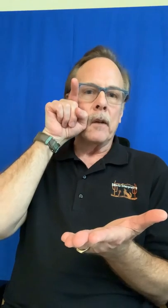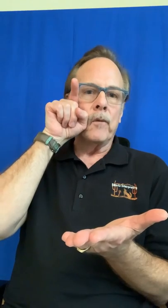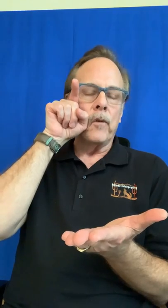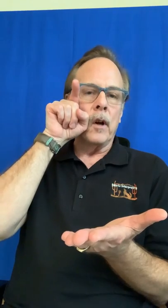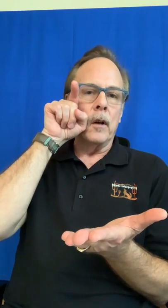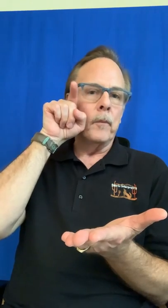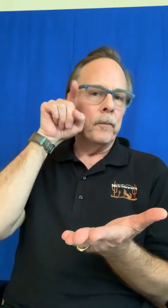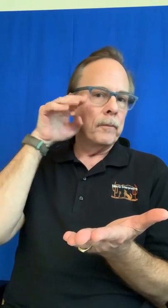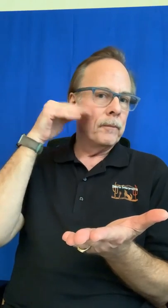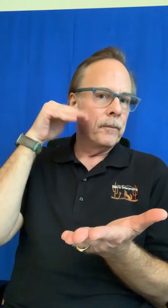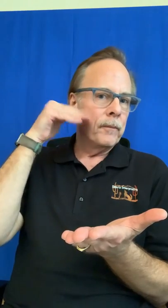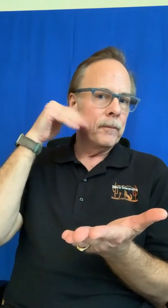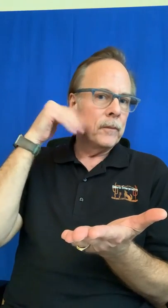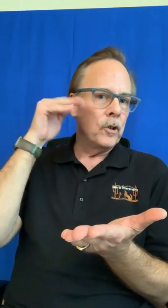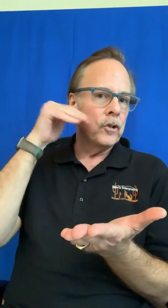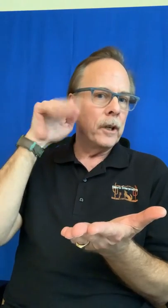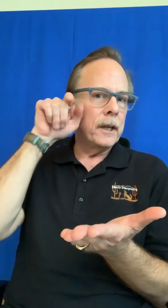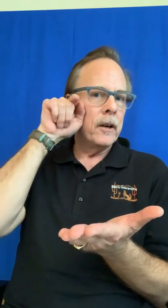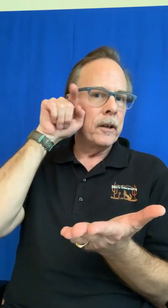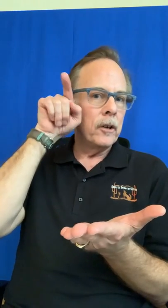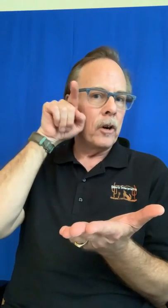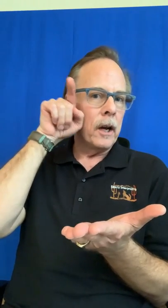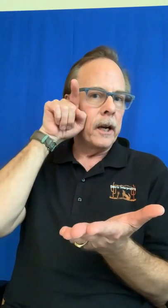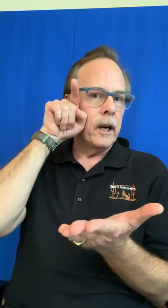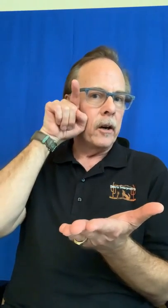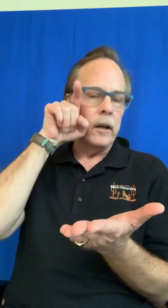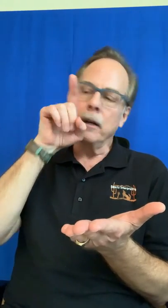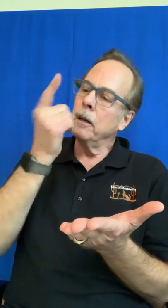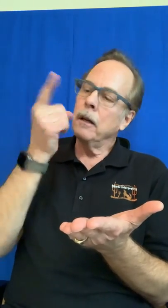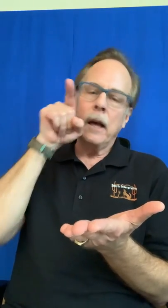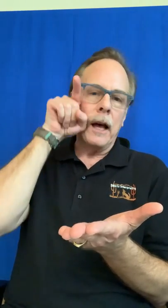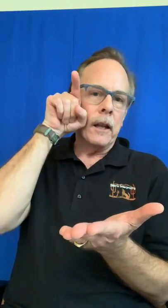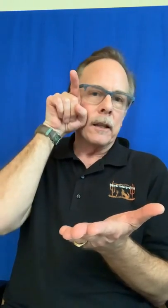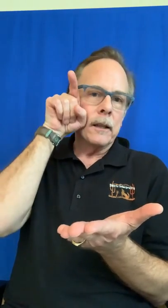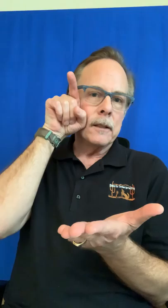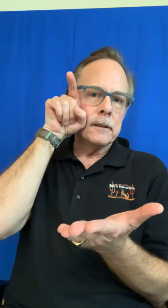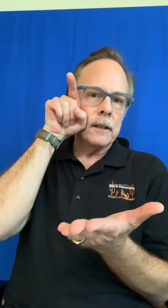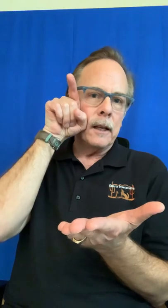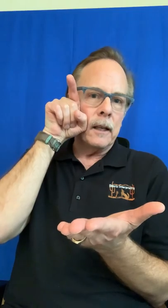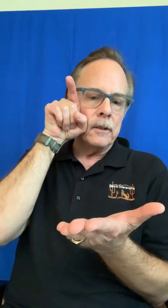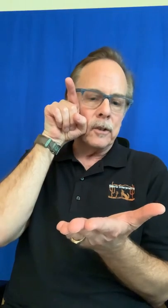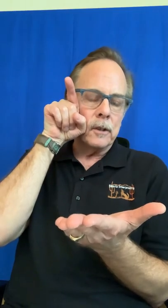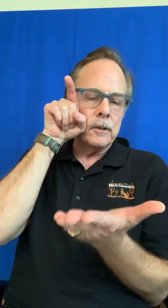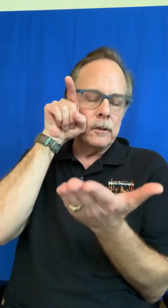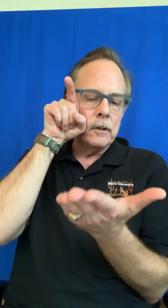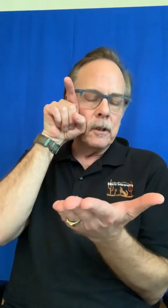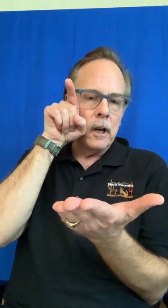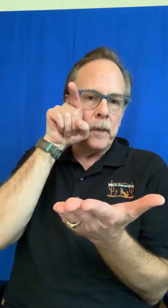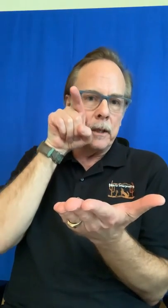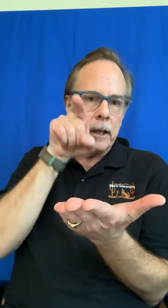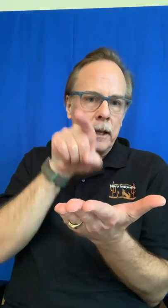from your cheek area or eye area out like this and just coming down